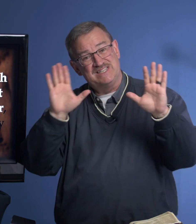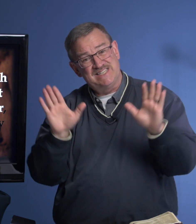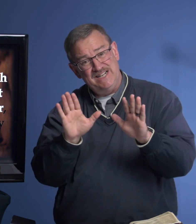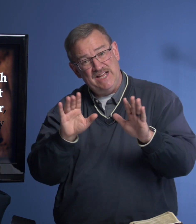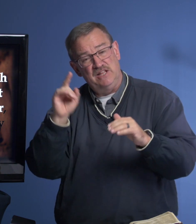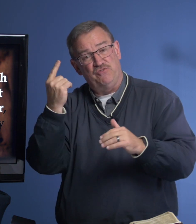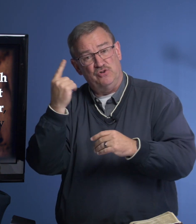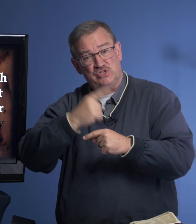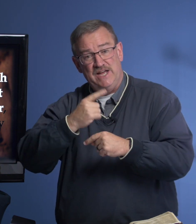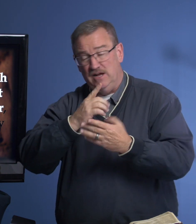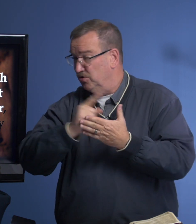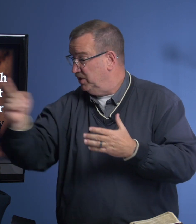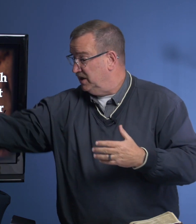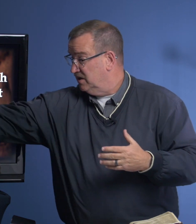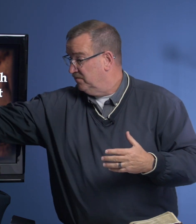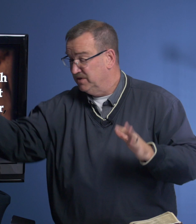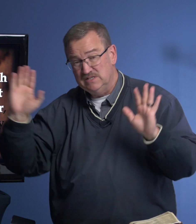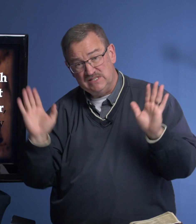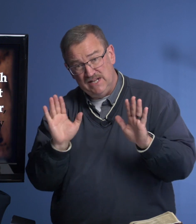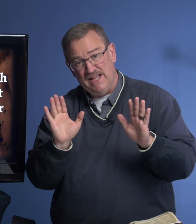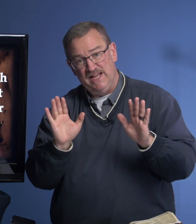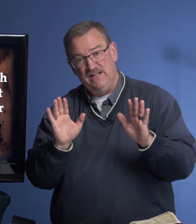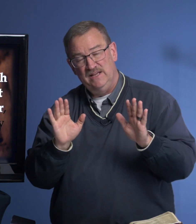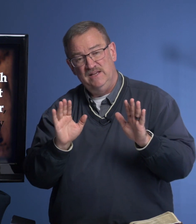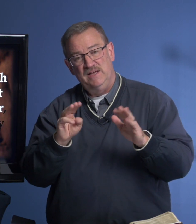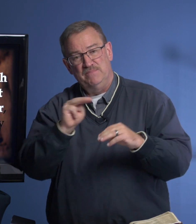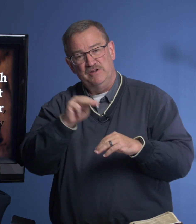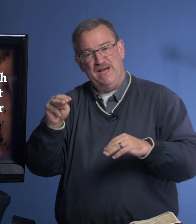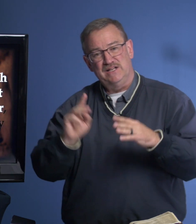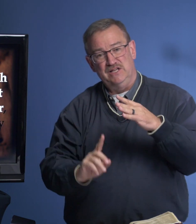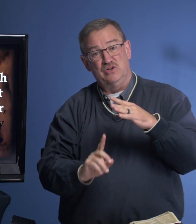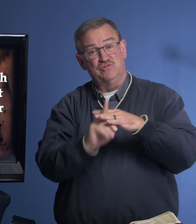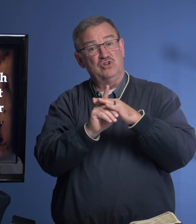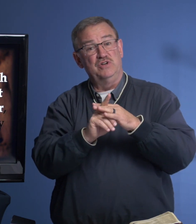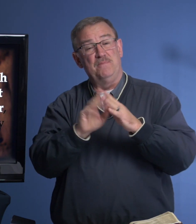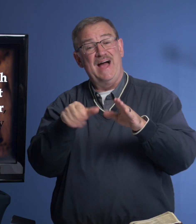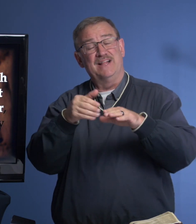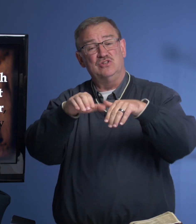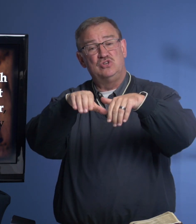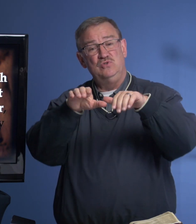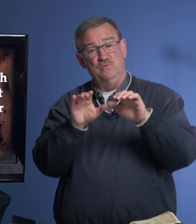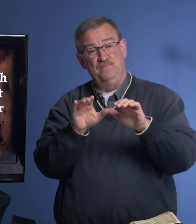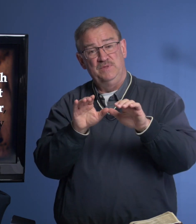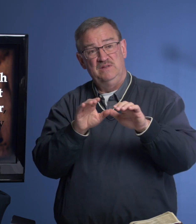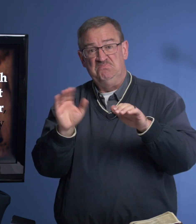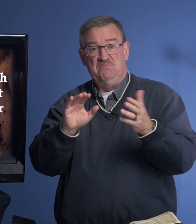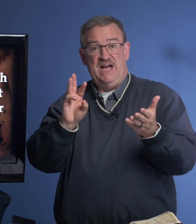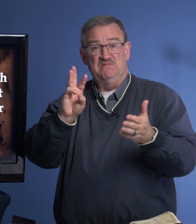Sunday, the first day of the week, Sunday, Mary Magdalene could have shown up at the tomb at